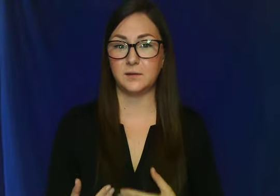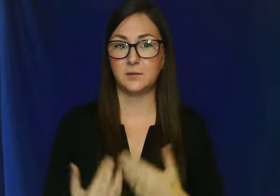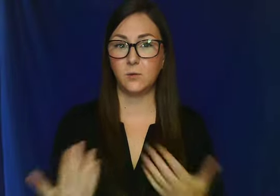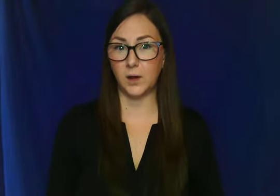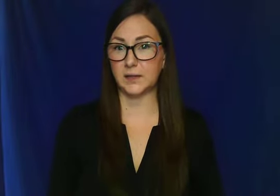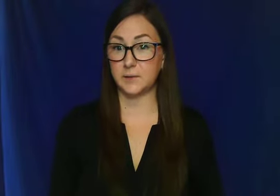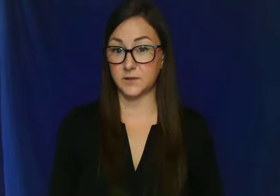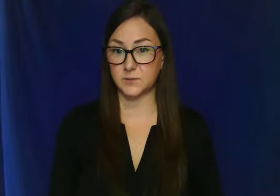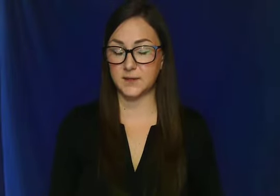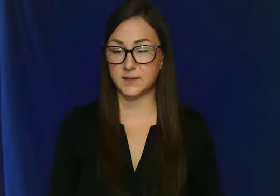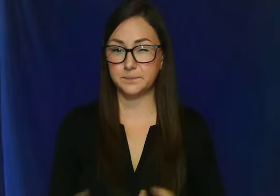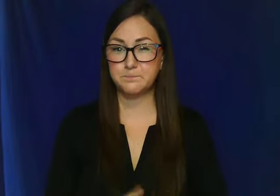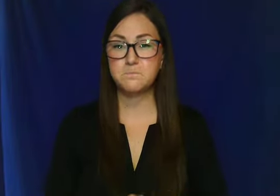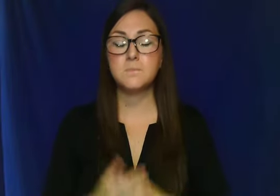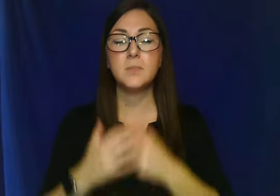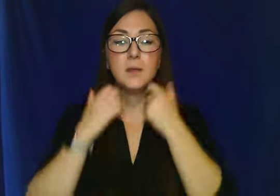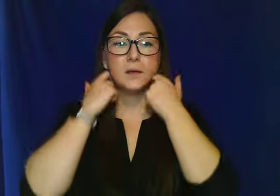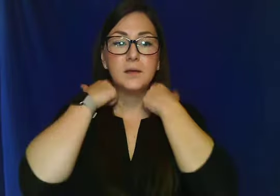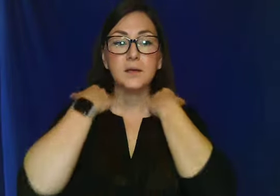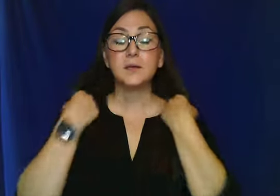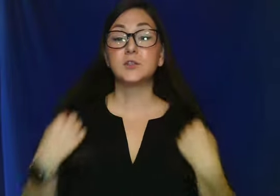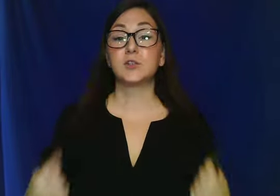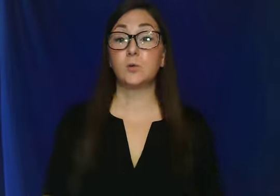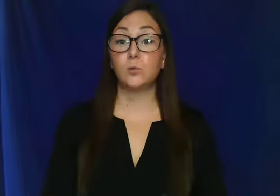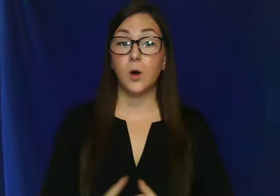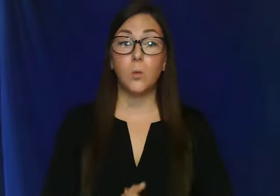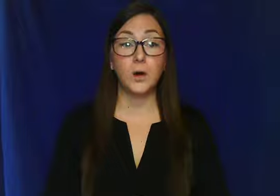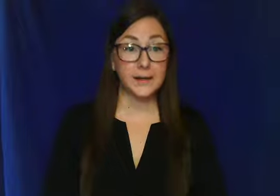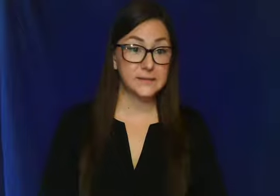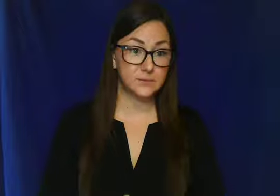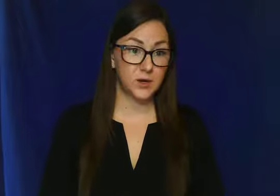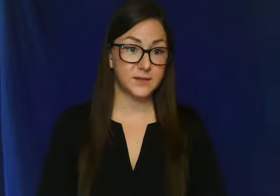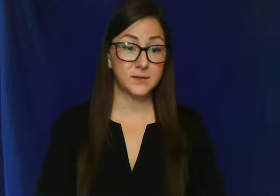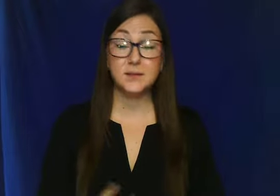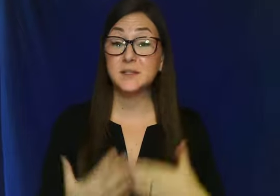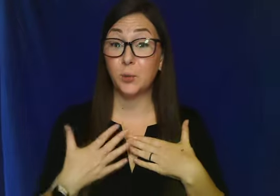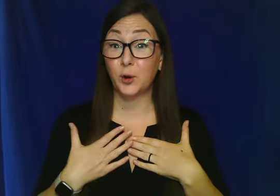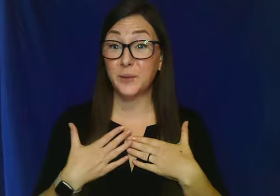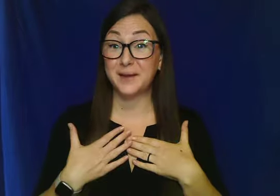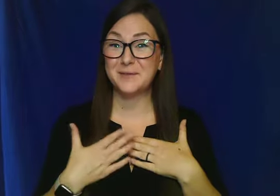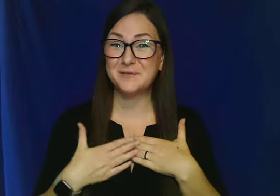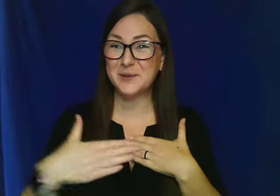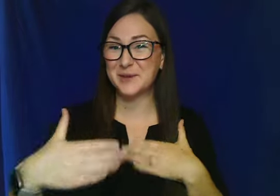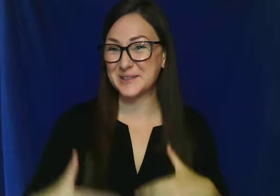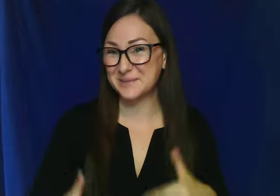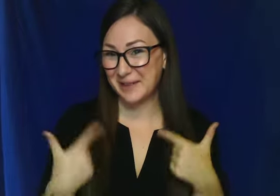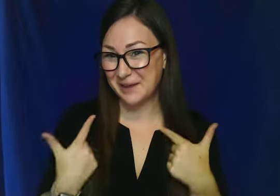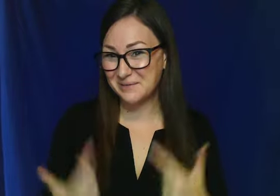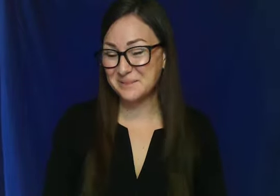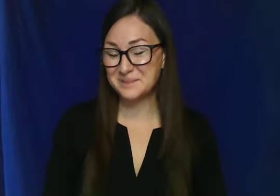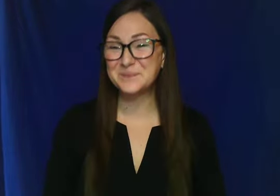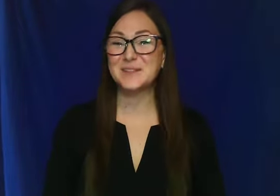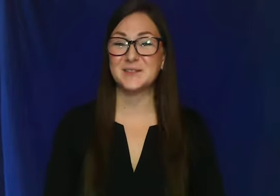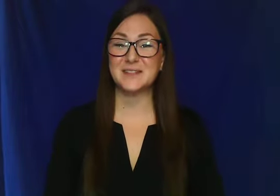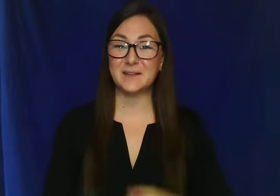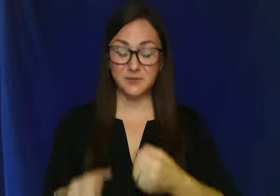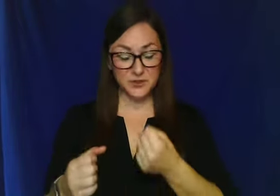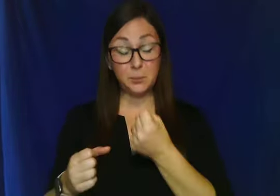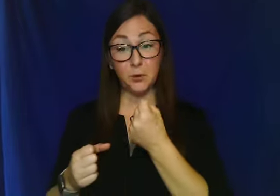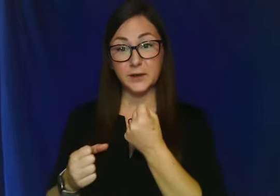While I Run This Race. So what I did was support me for the rest of my life. So the same for support.